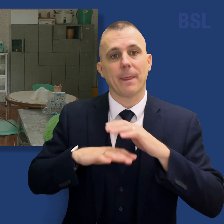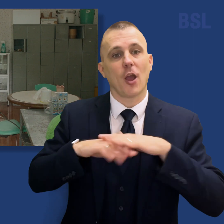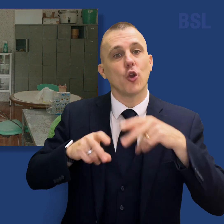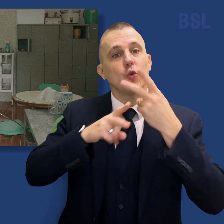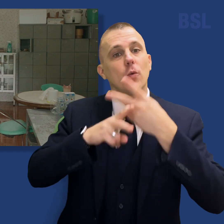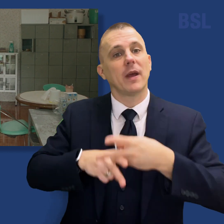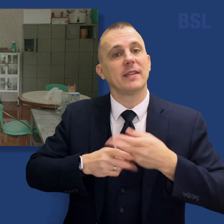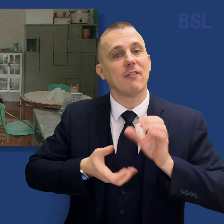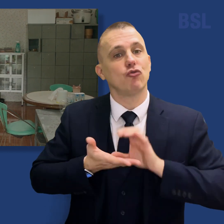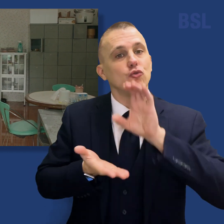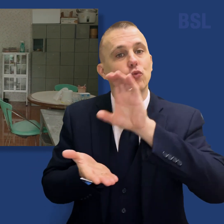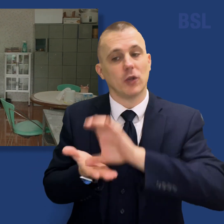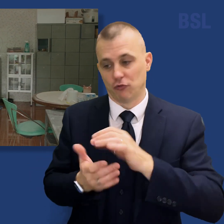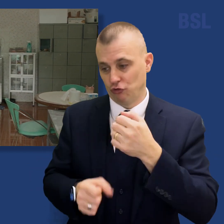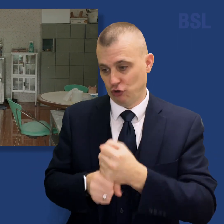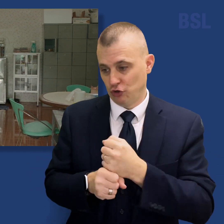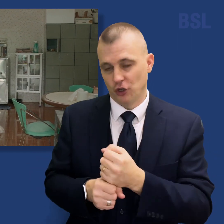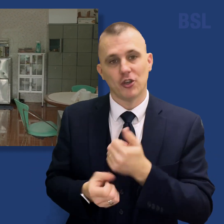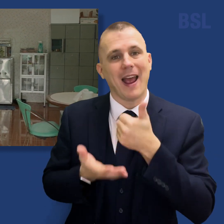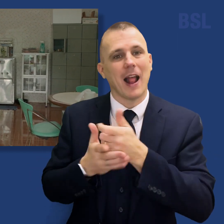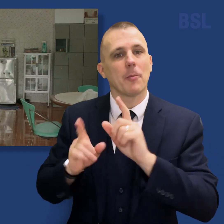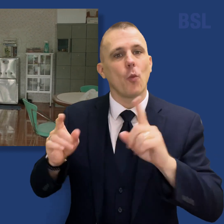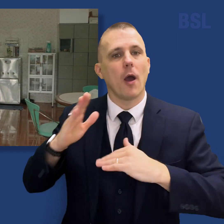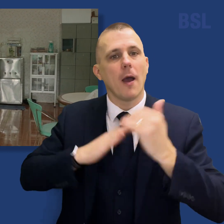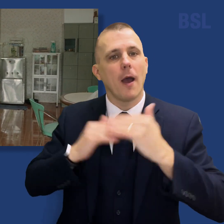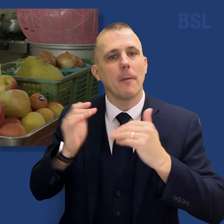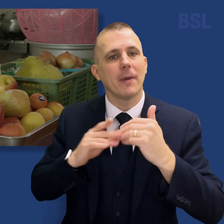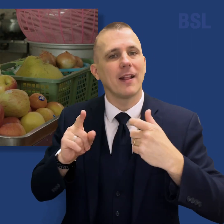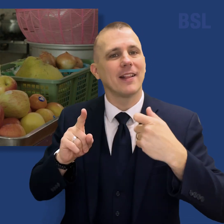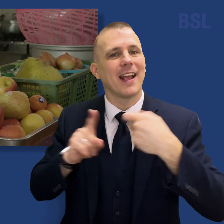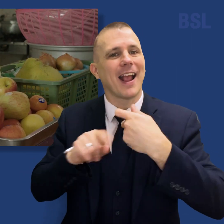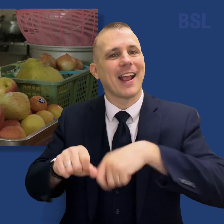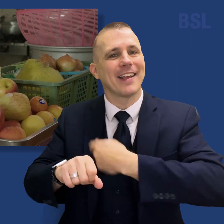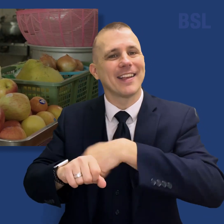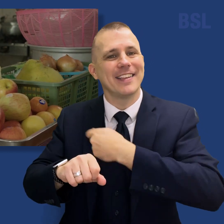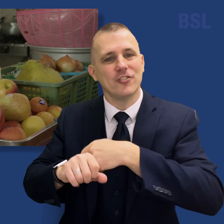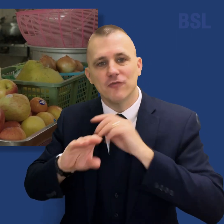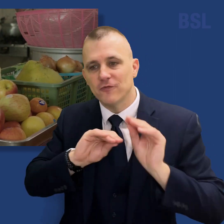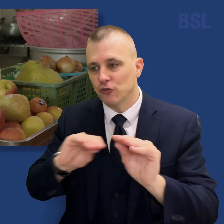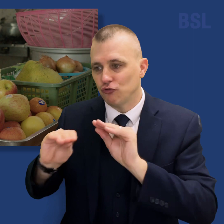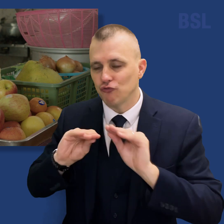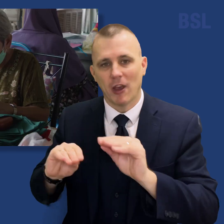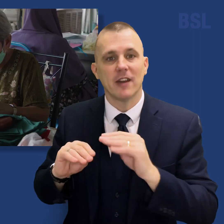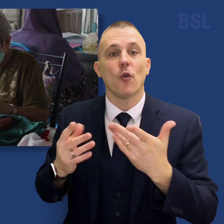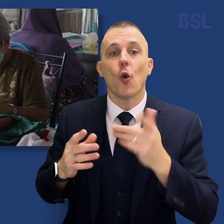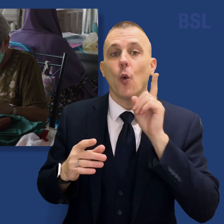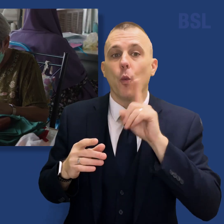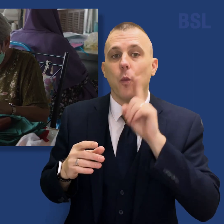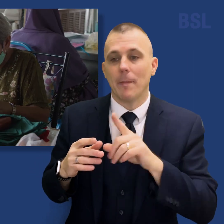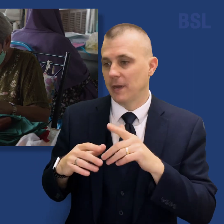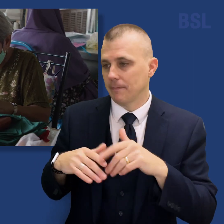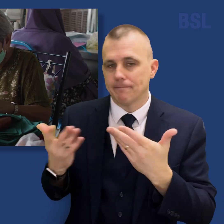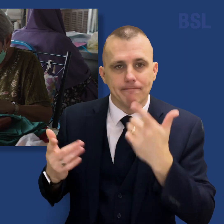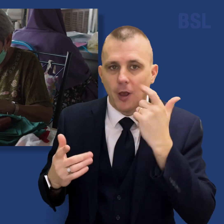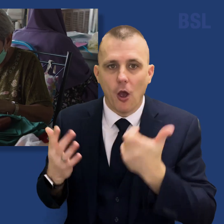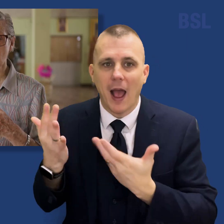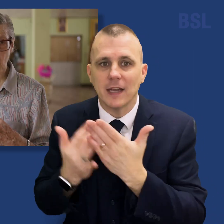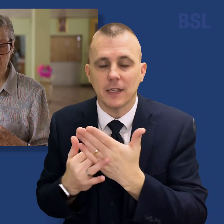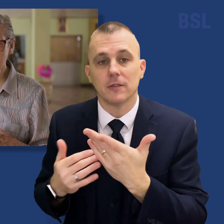donation from the church will help build a teaching kitchen to provide vocational training to disadvantaged women. We are all one